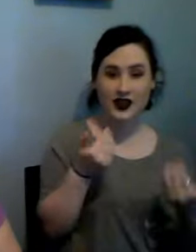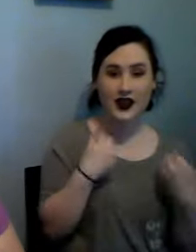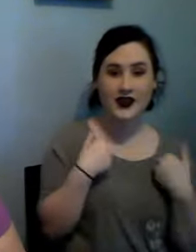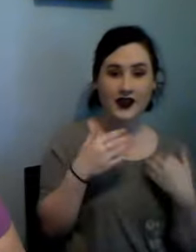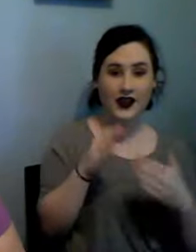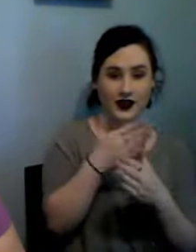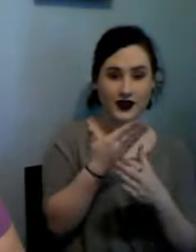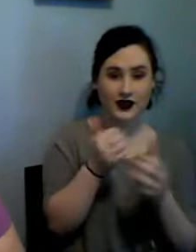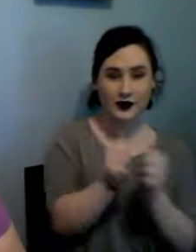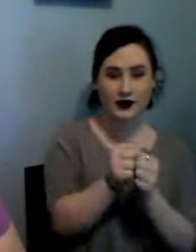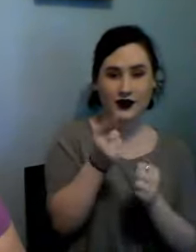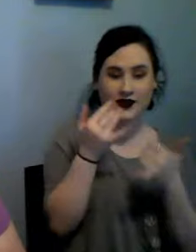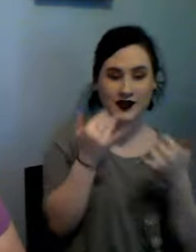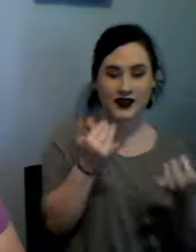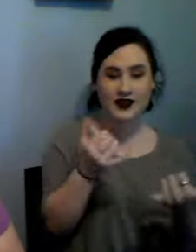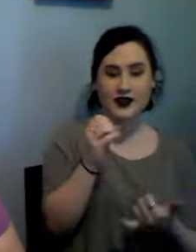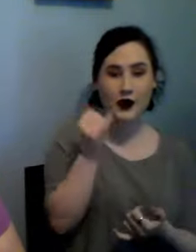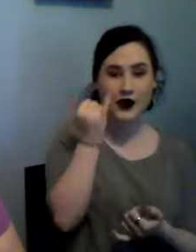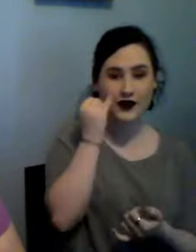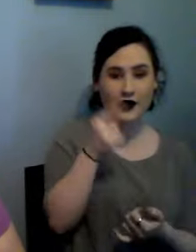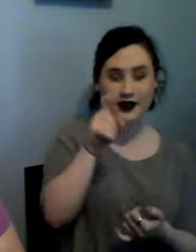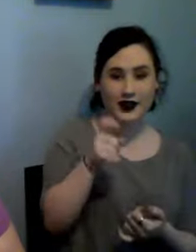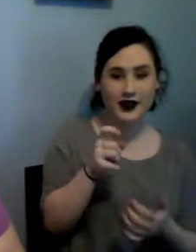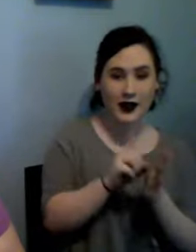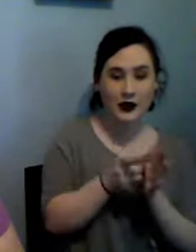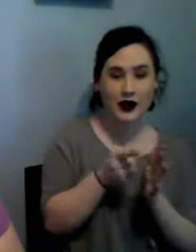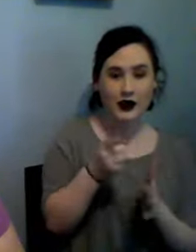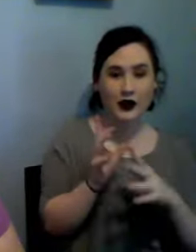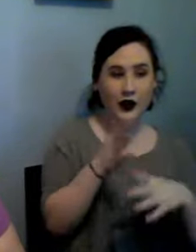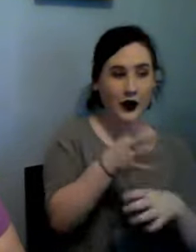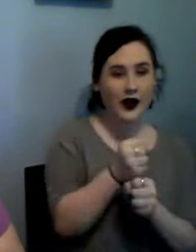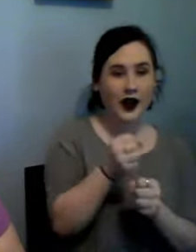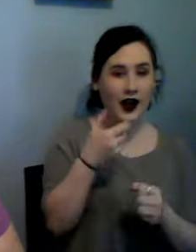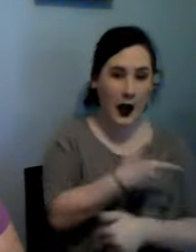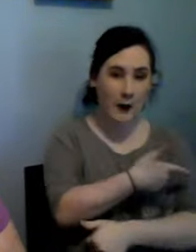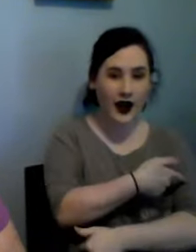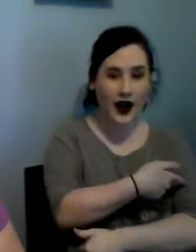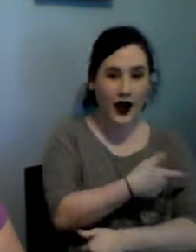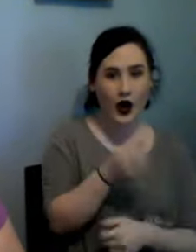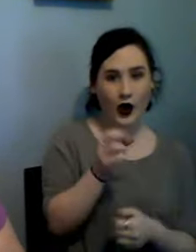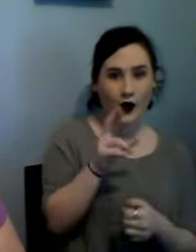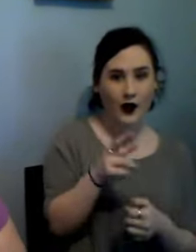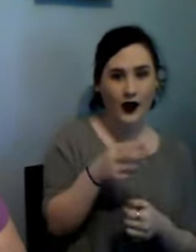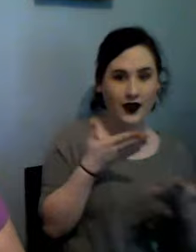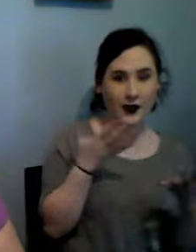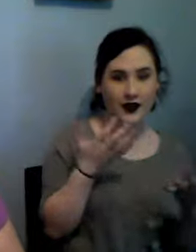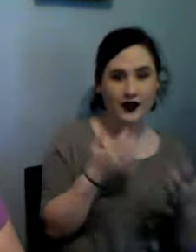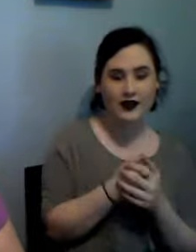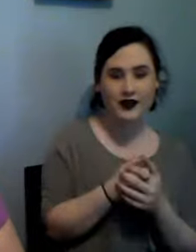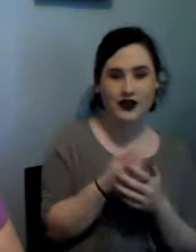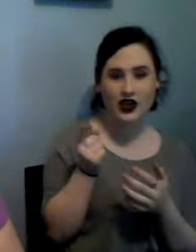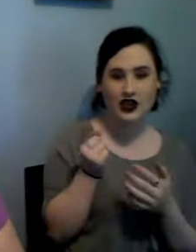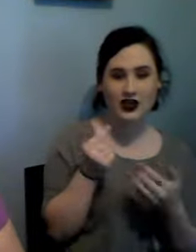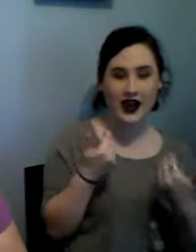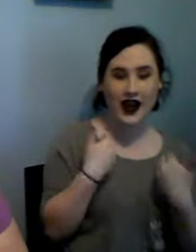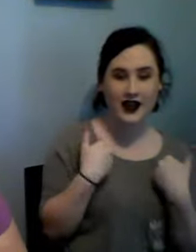share with you today so if you need a minute to go get your caffeine fix and bring it I have